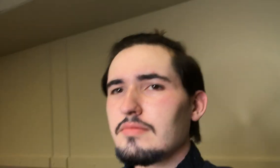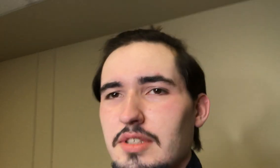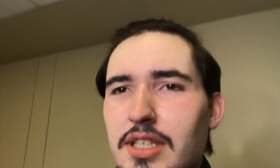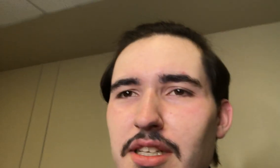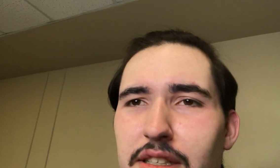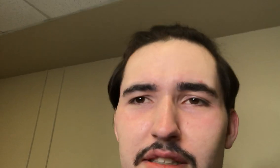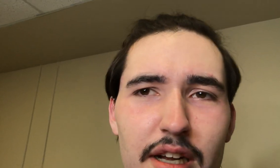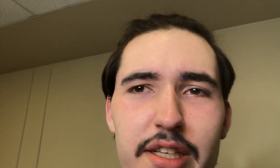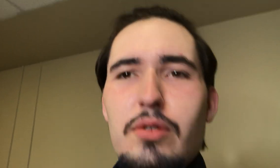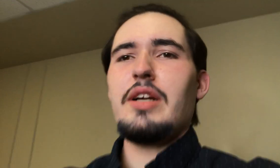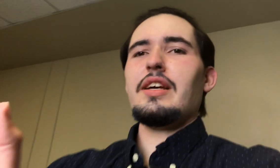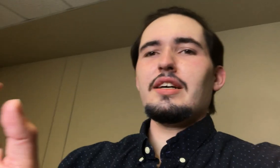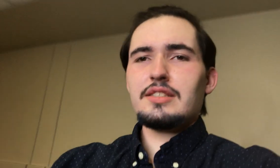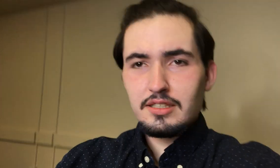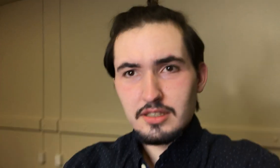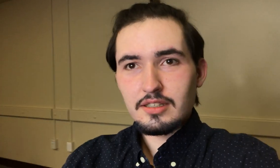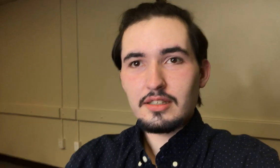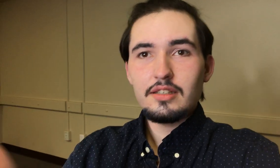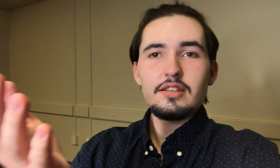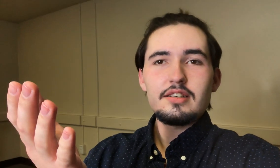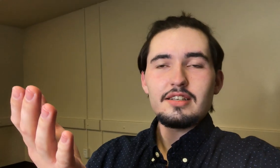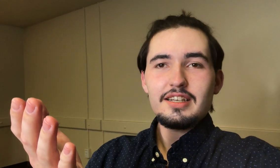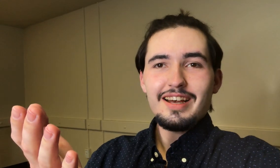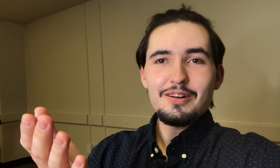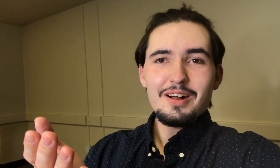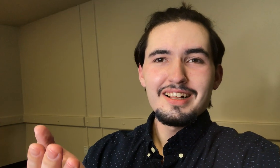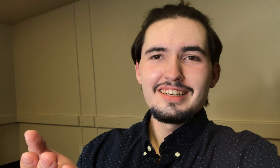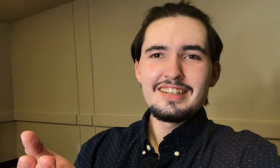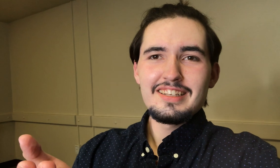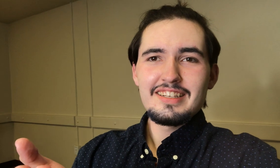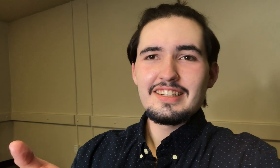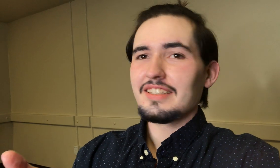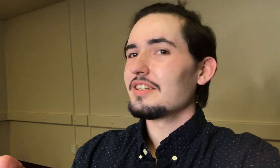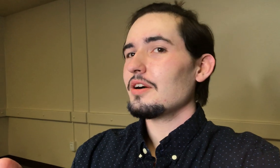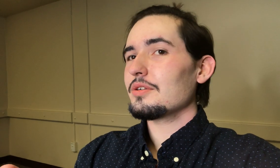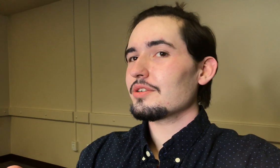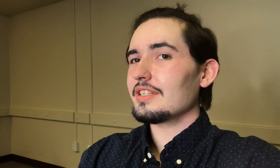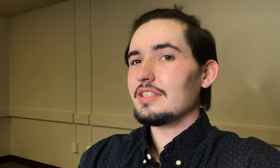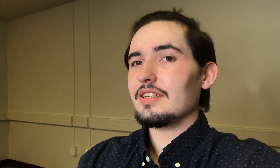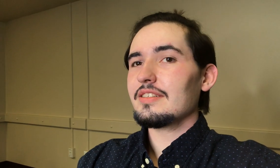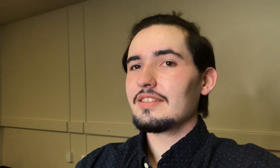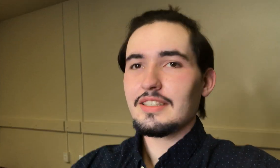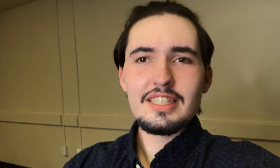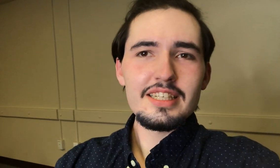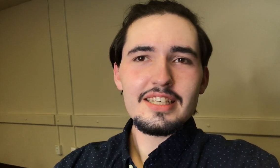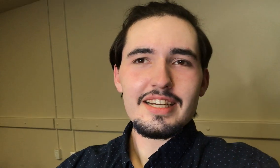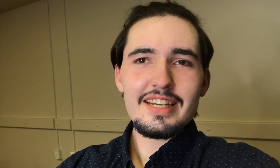Did this not leave a white cast? It At all? No surely it did. I can't